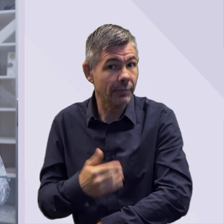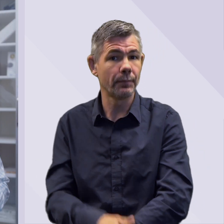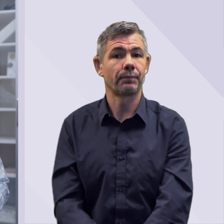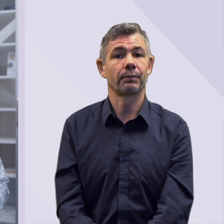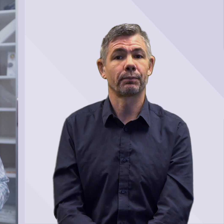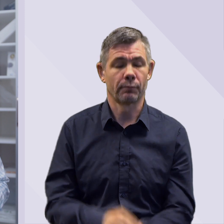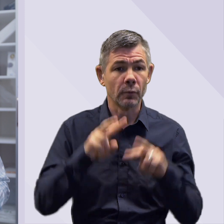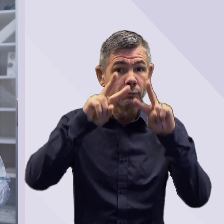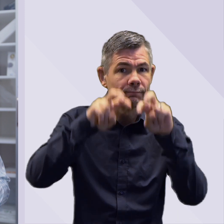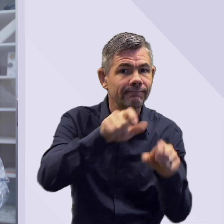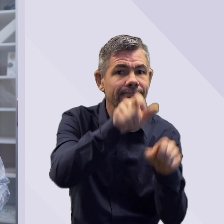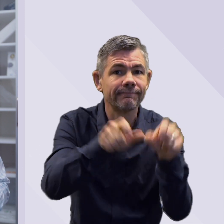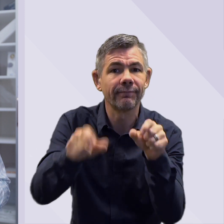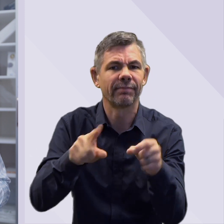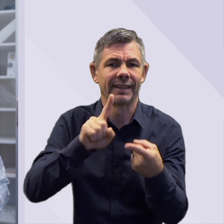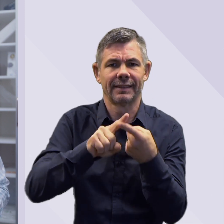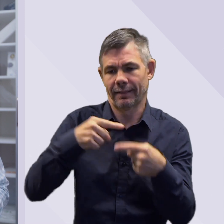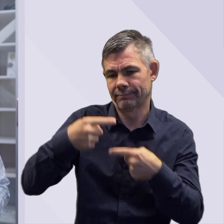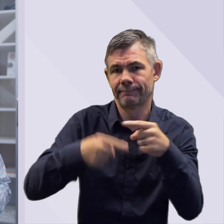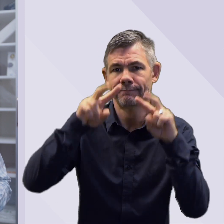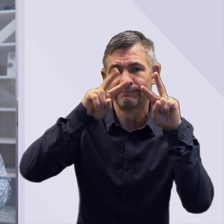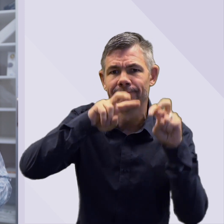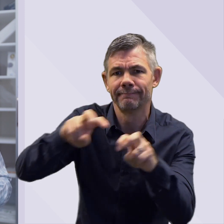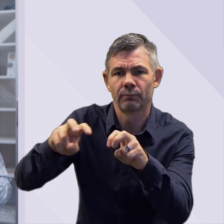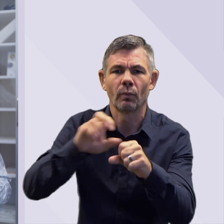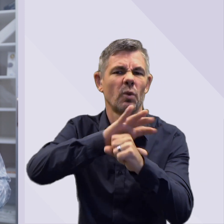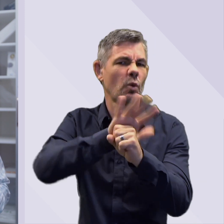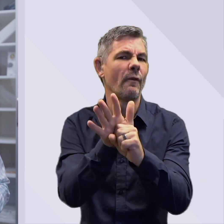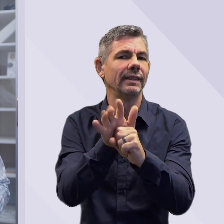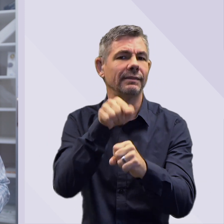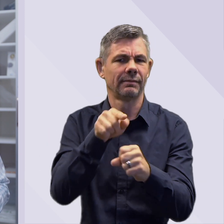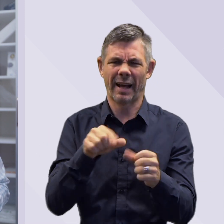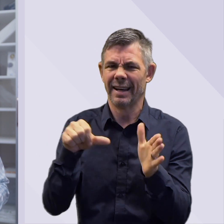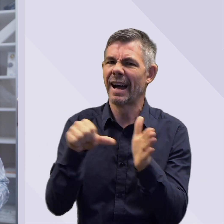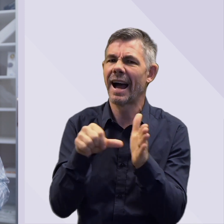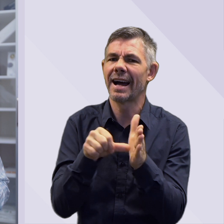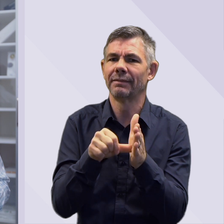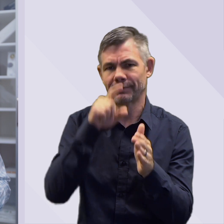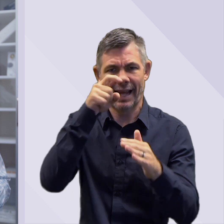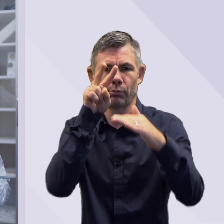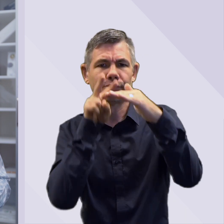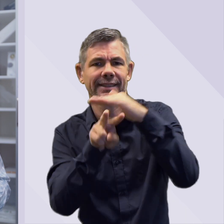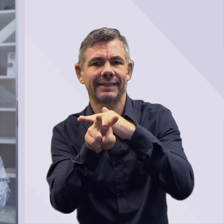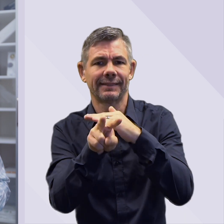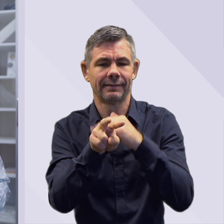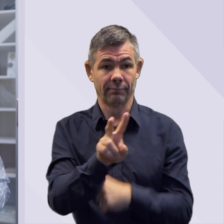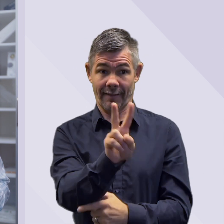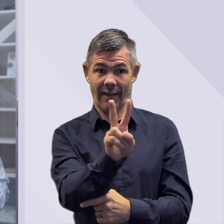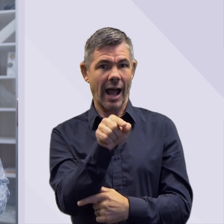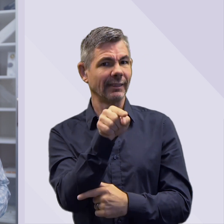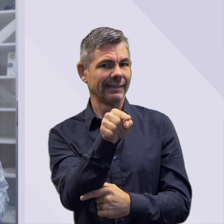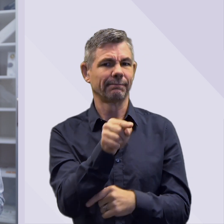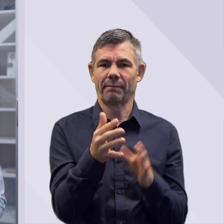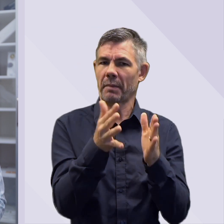Researchers are continuing to look at the COVID-19 virus but unfortunately